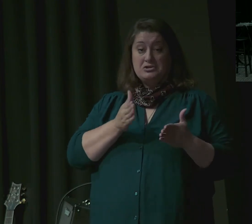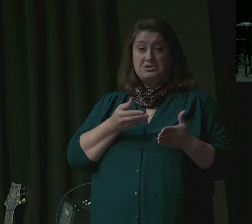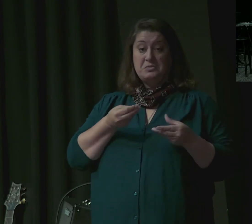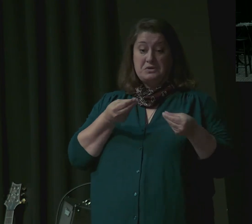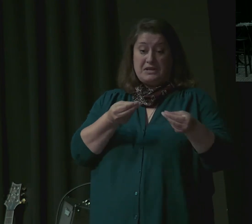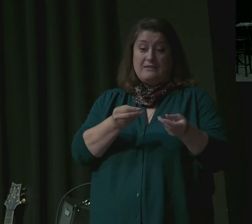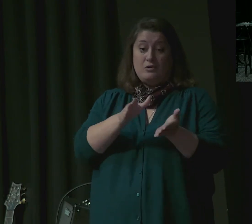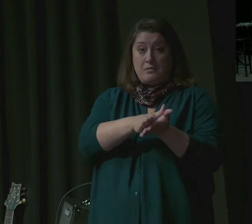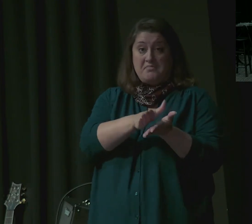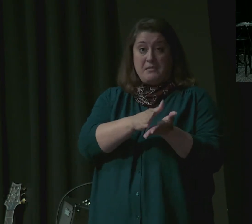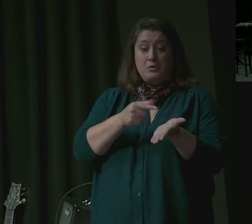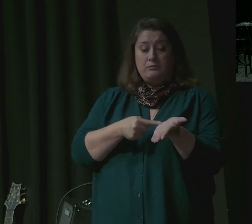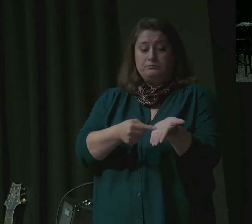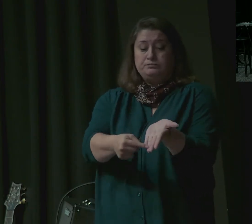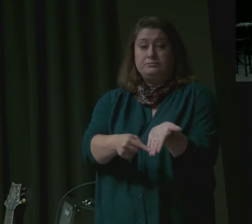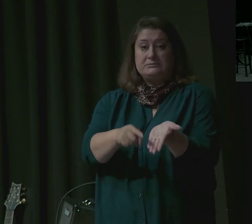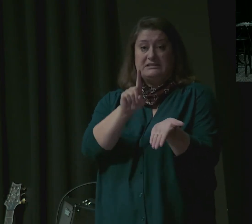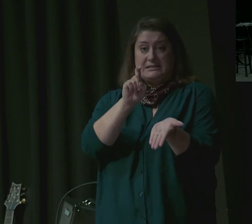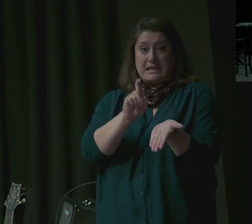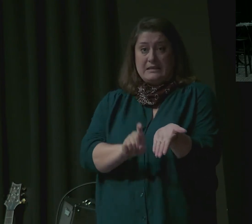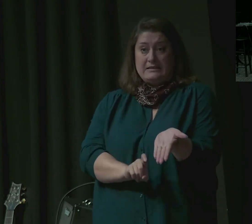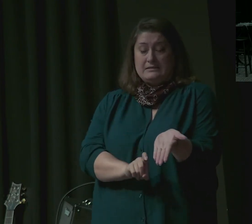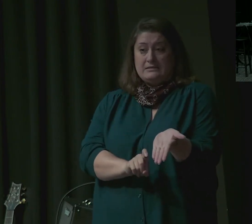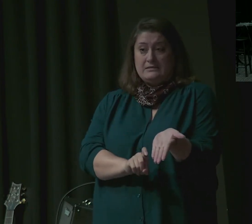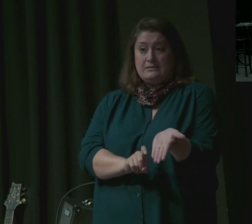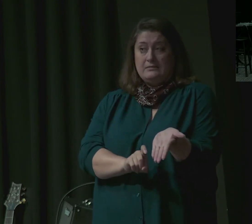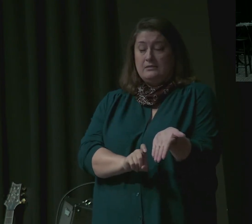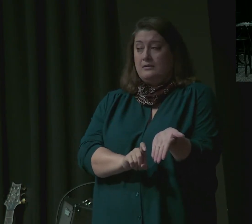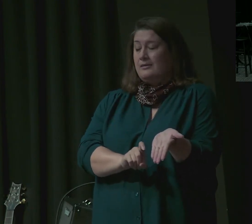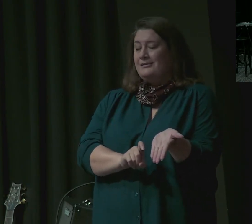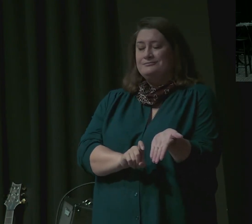midst of life and living. They are in the midst of the mess.